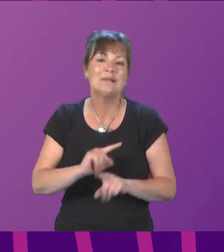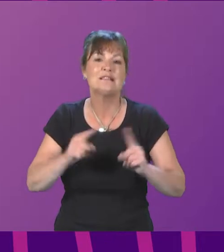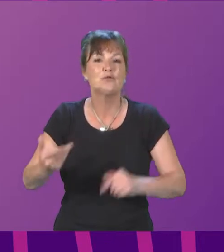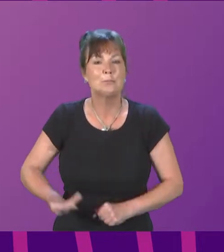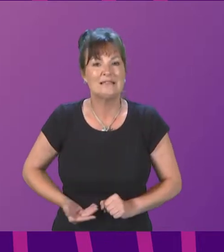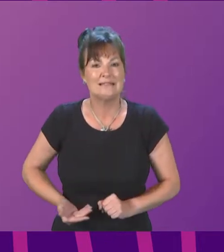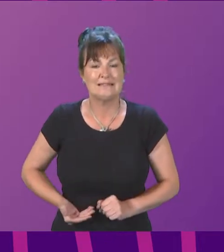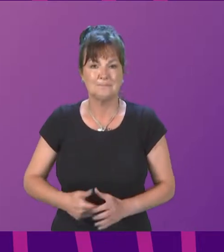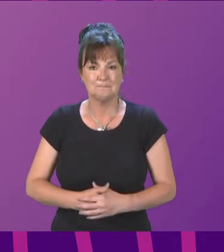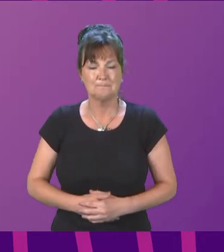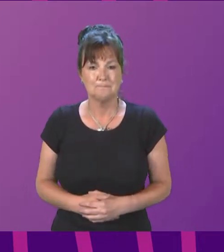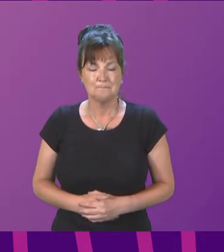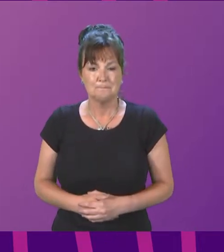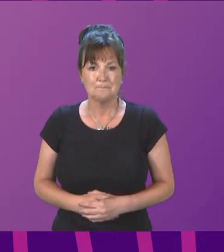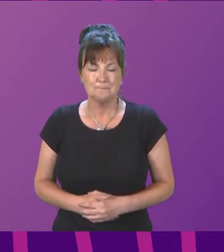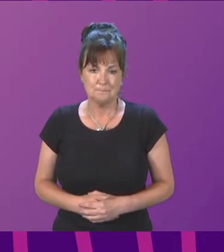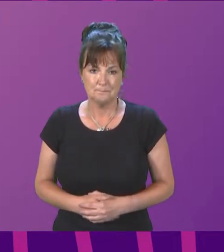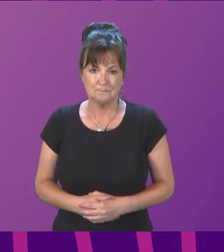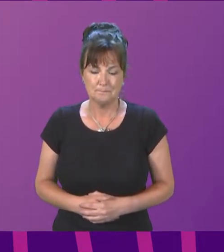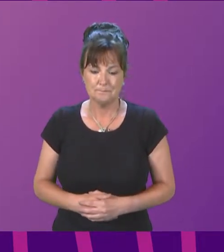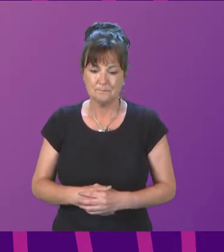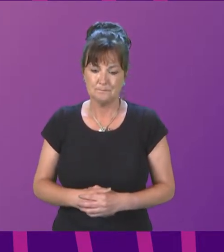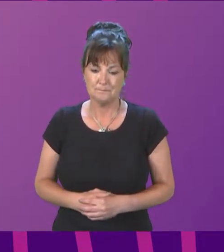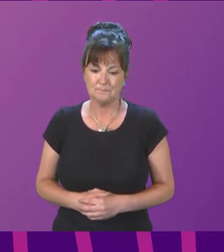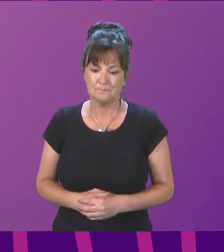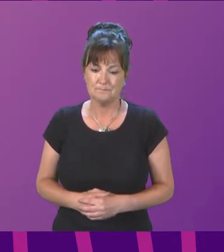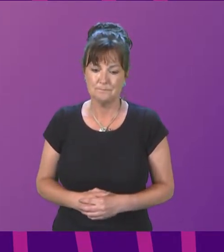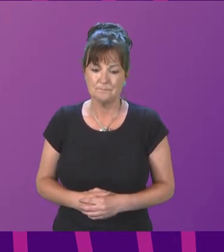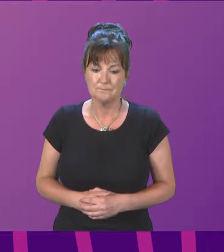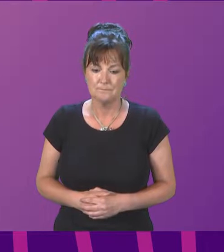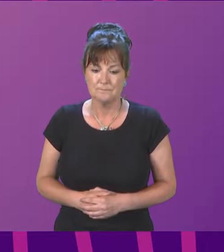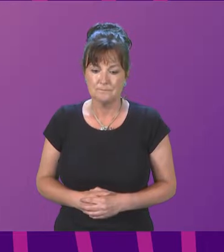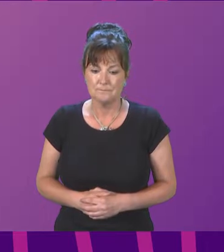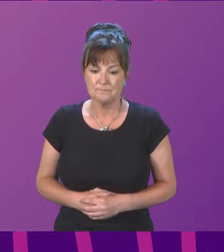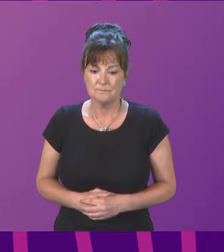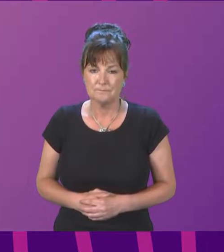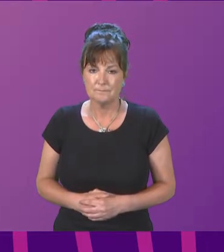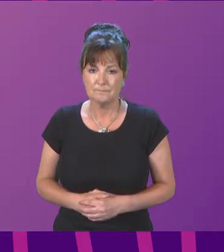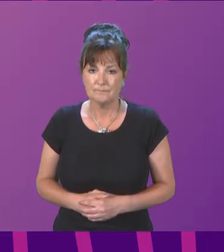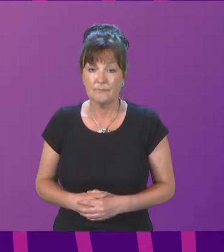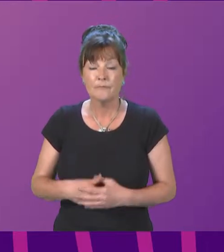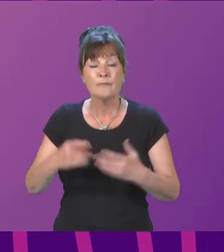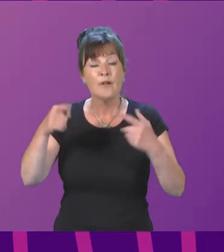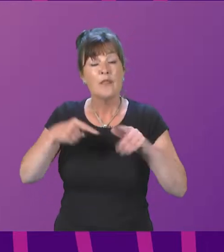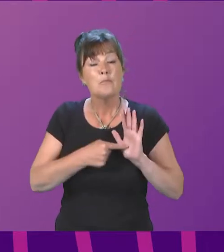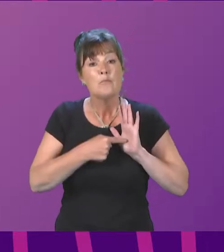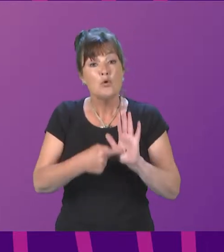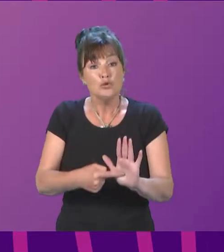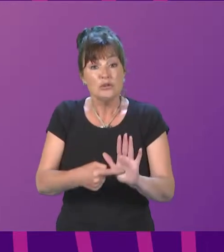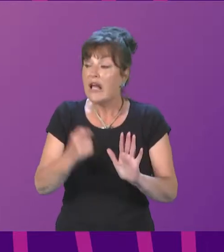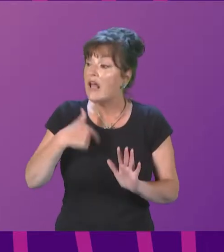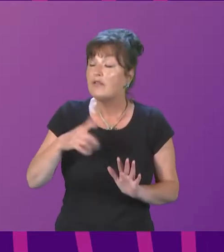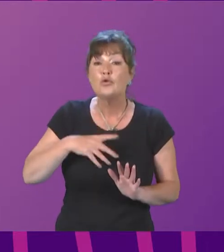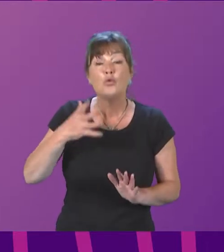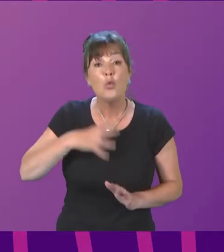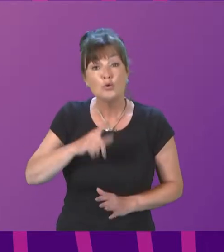on behalf of the Parliamentary Bureau on changes to this week's business. Any member who wishes to speak against the motion should press the